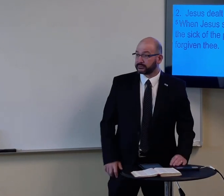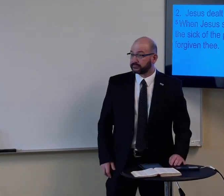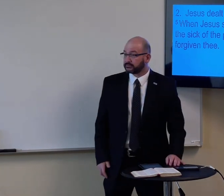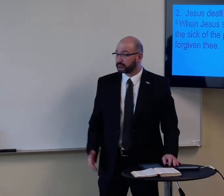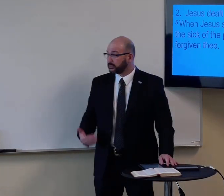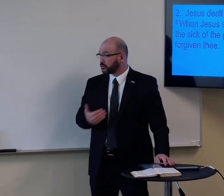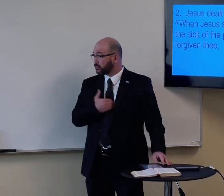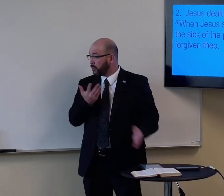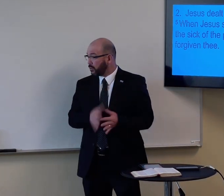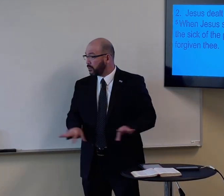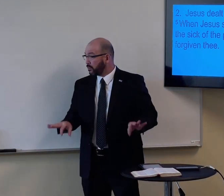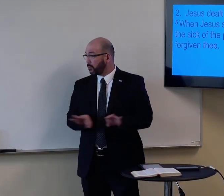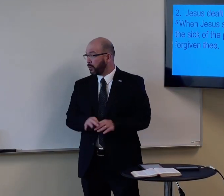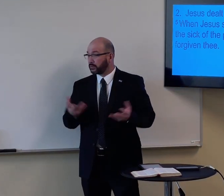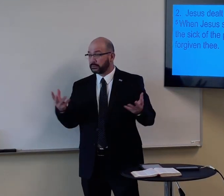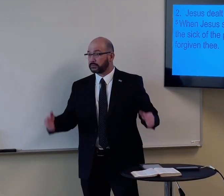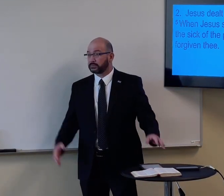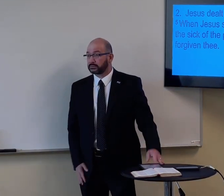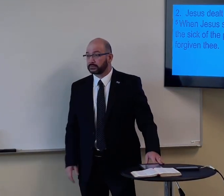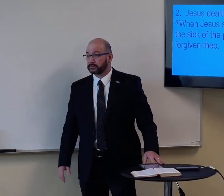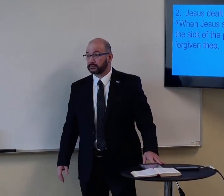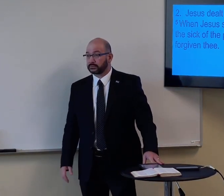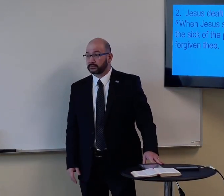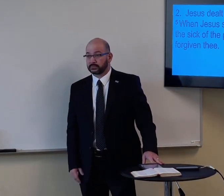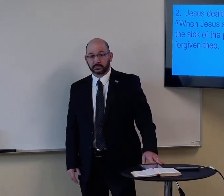And friends, are their souls important?